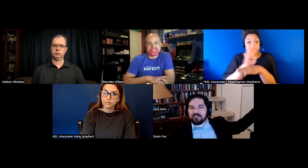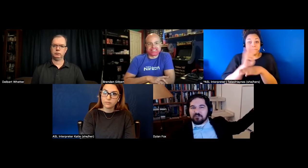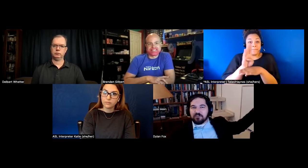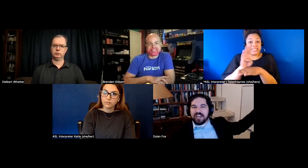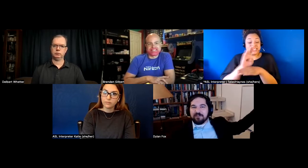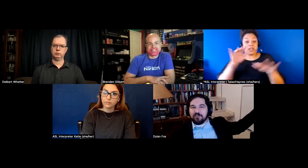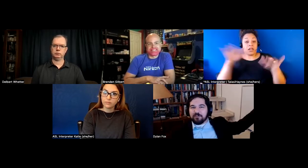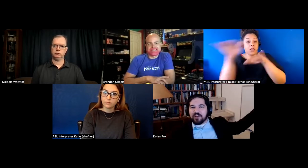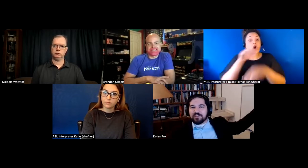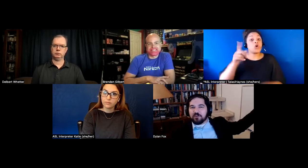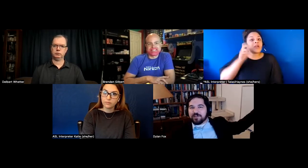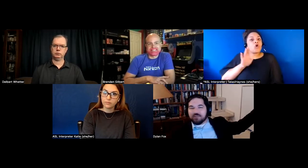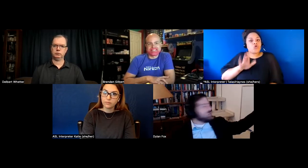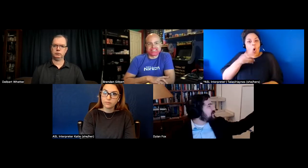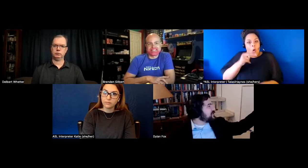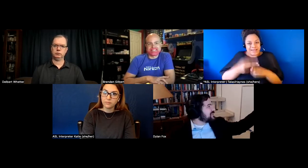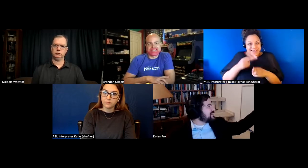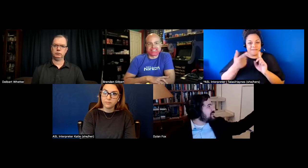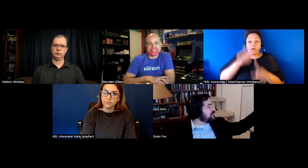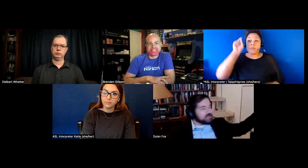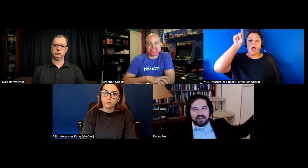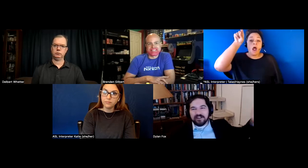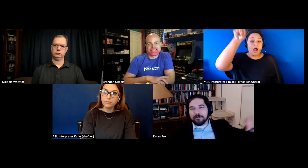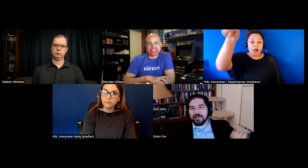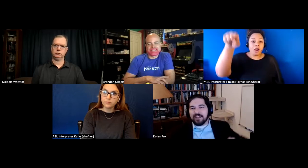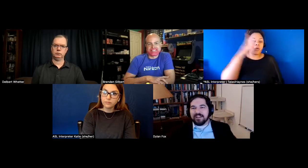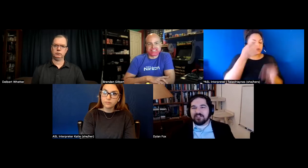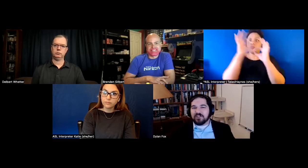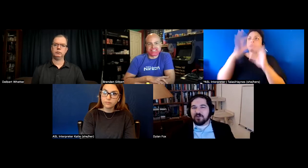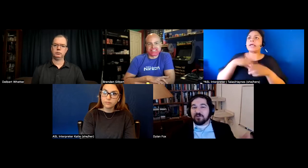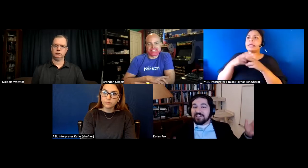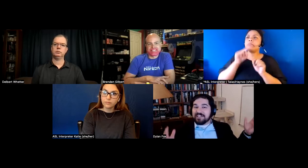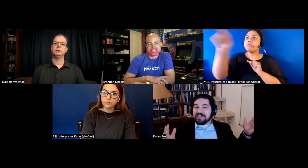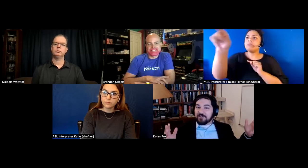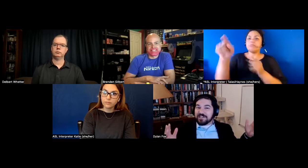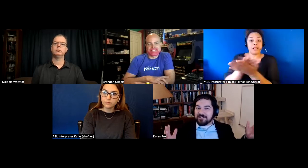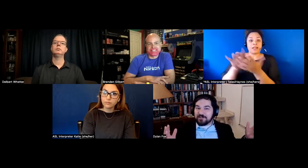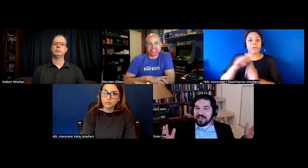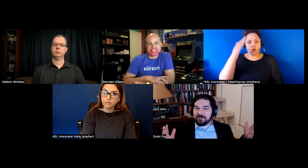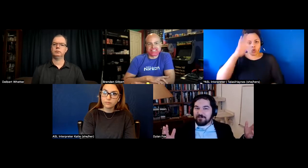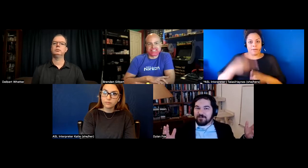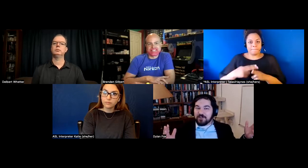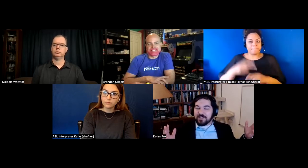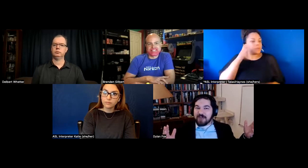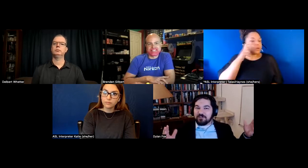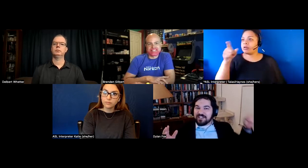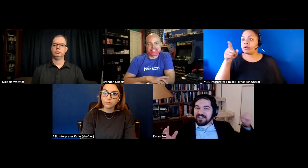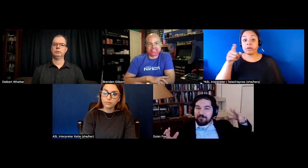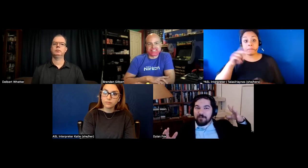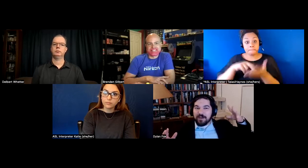your name from across the room and your attention just goes there so if somebody says your name should the caption suddenly pop up